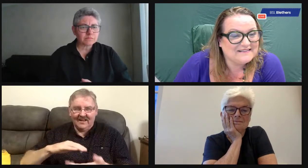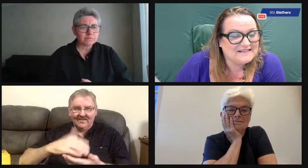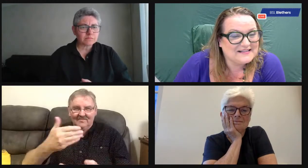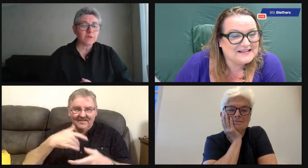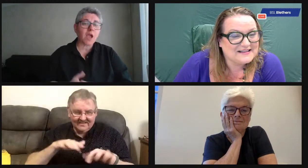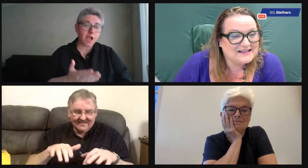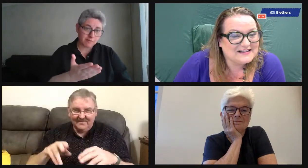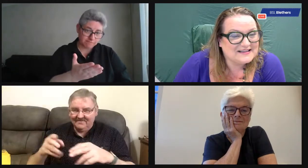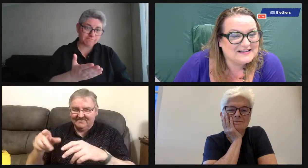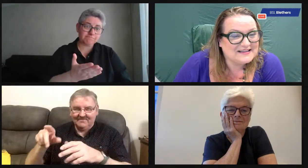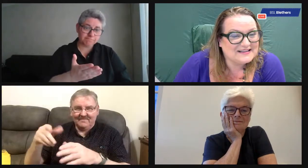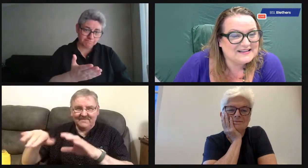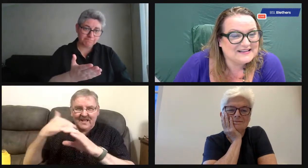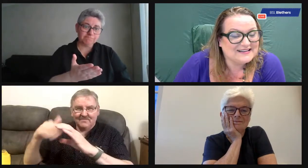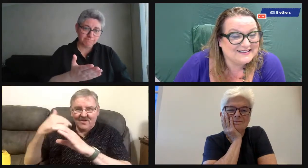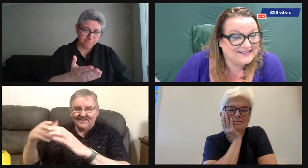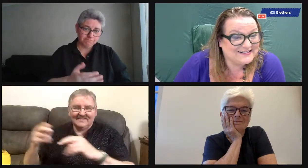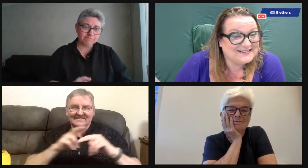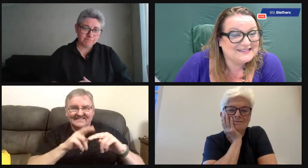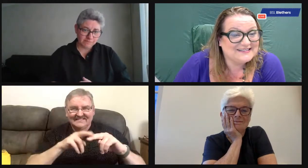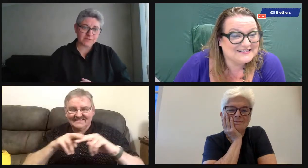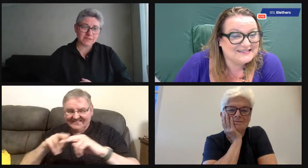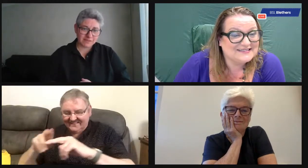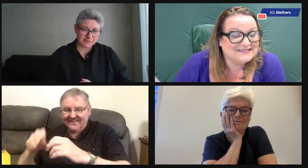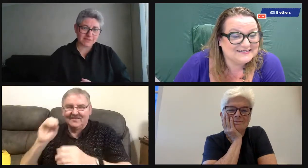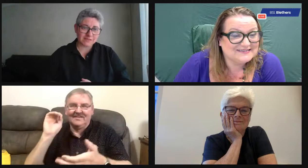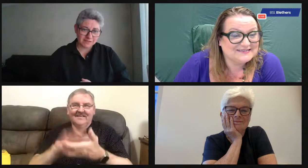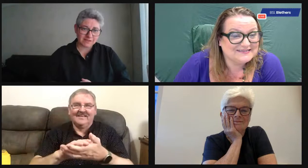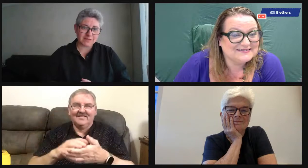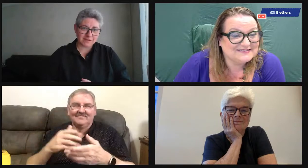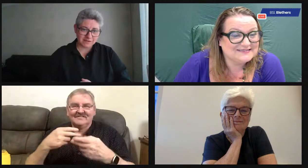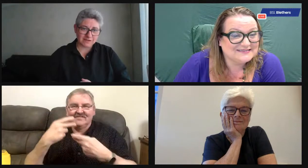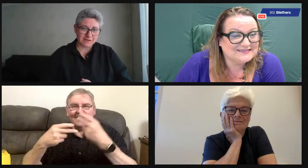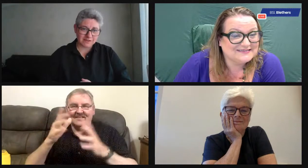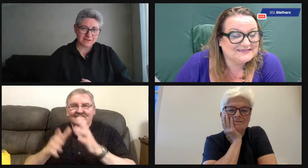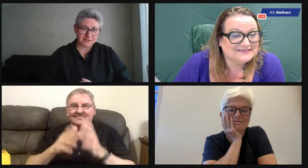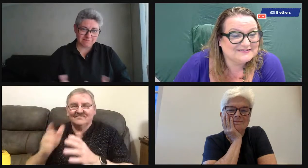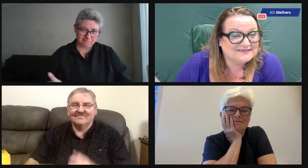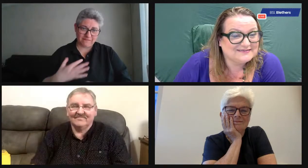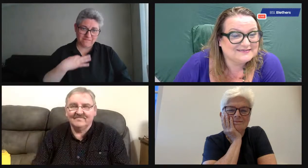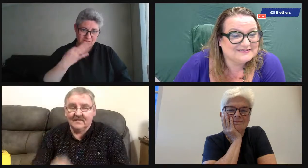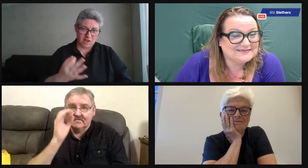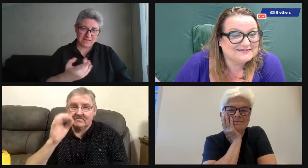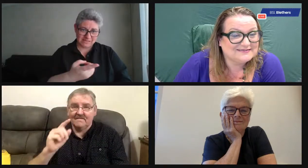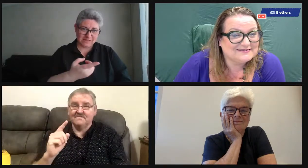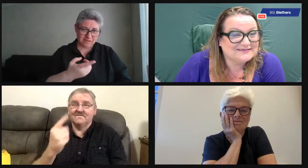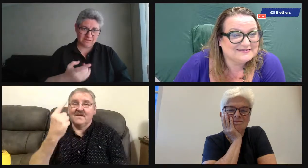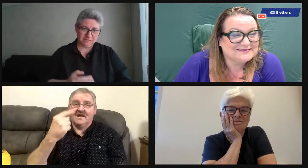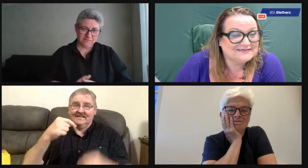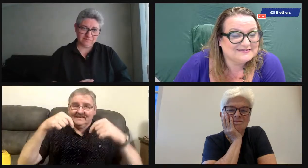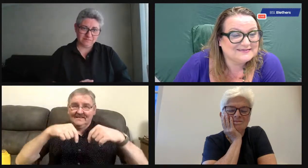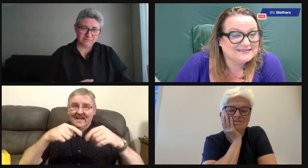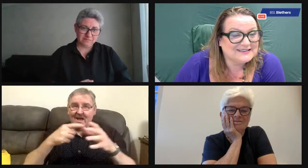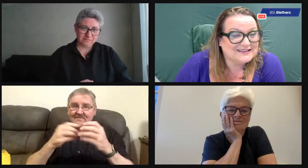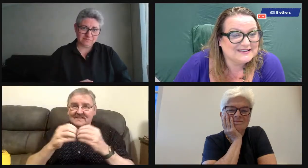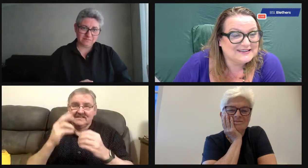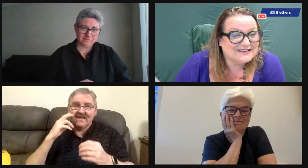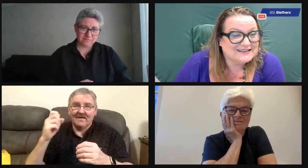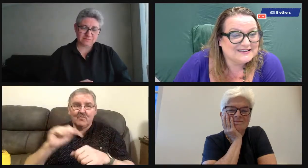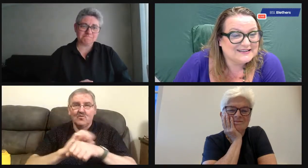Yeah. We pick some songs on the laptop and people email them and we sign some songs. So, that's